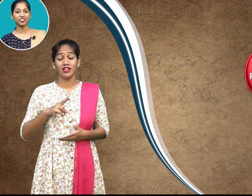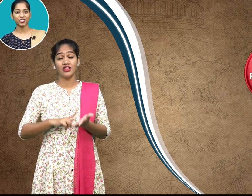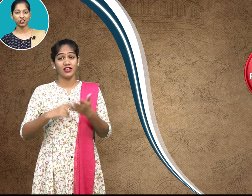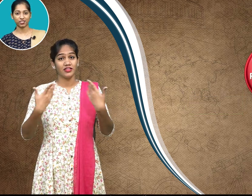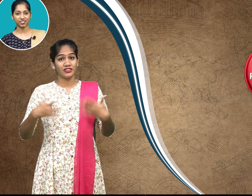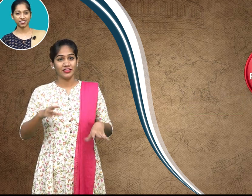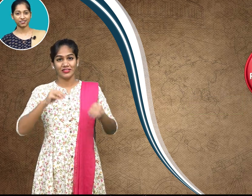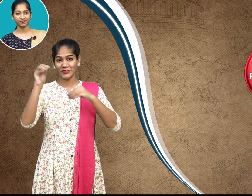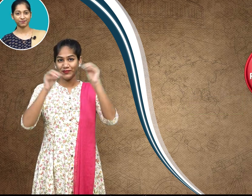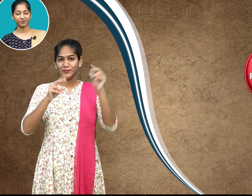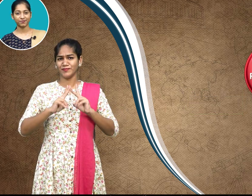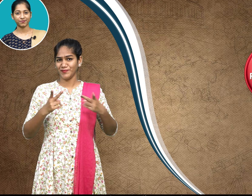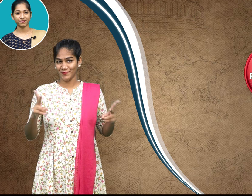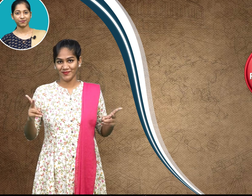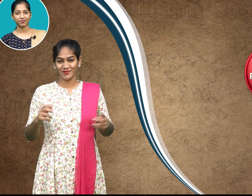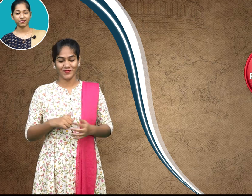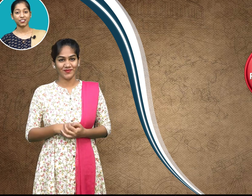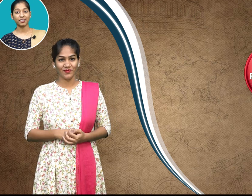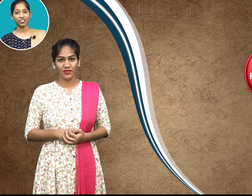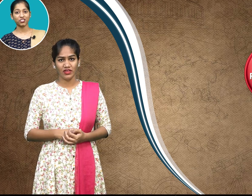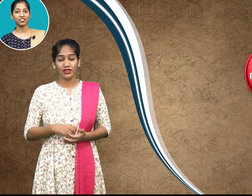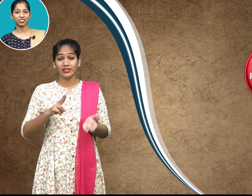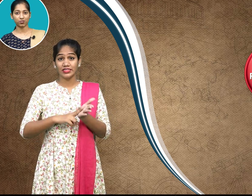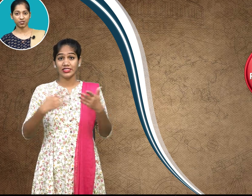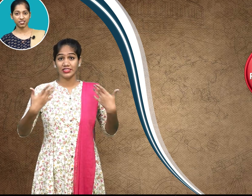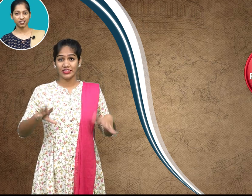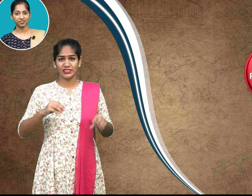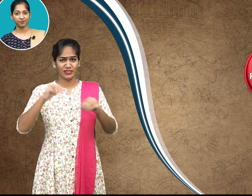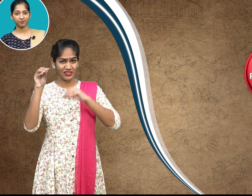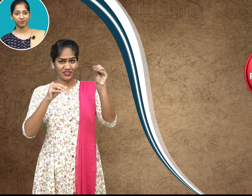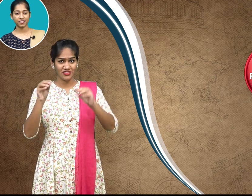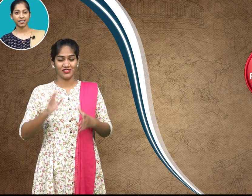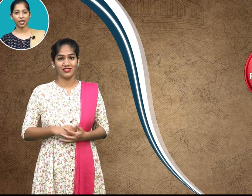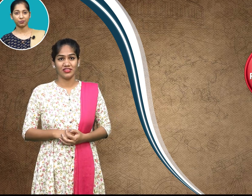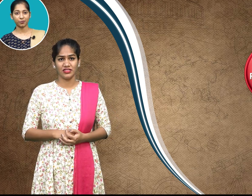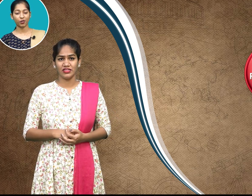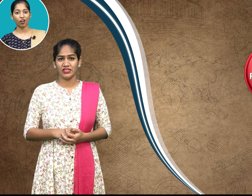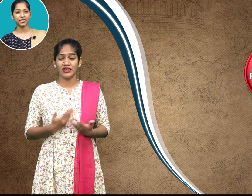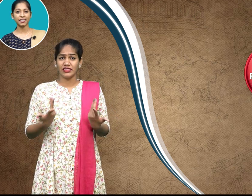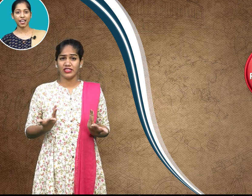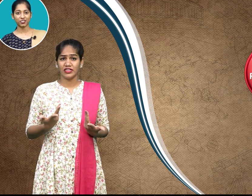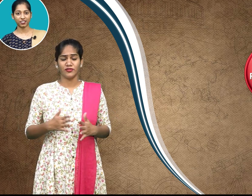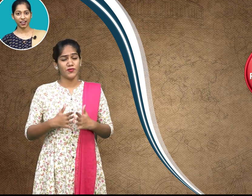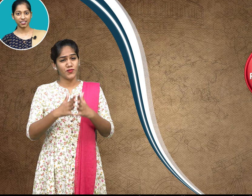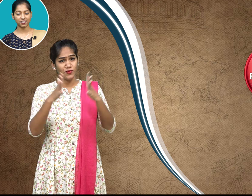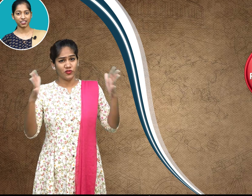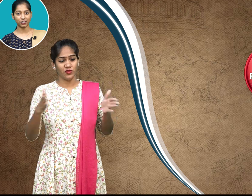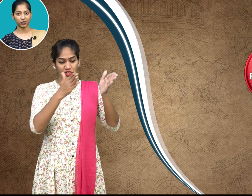resources natural resources can be broadly categorized into